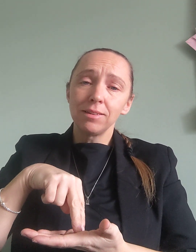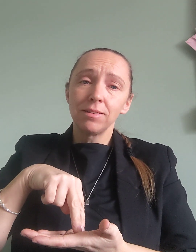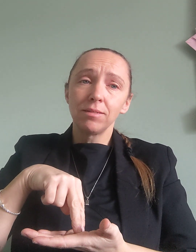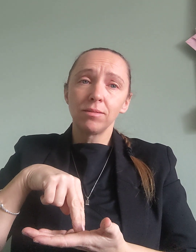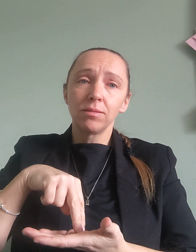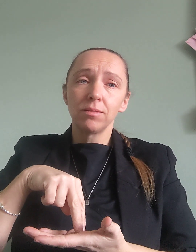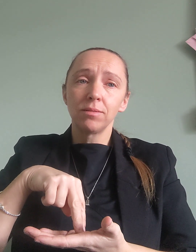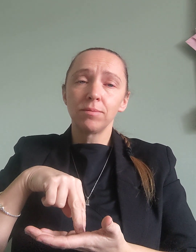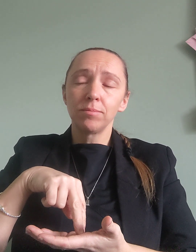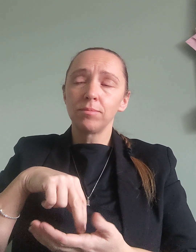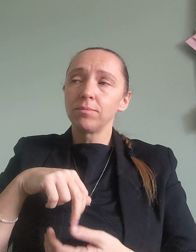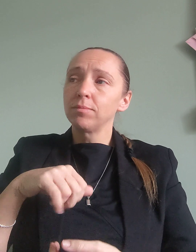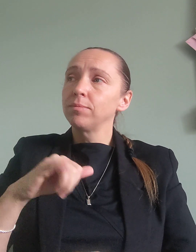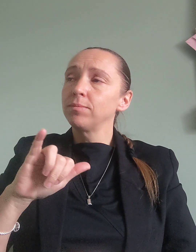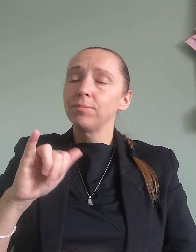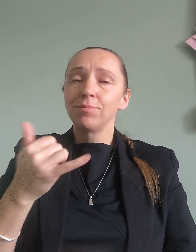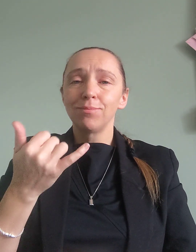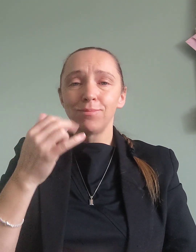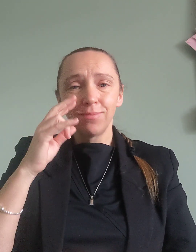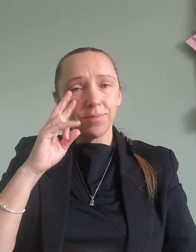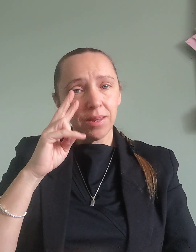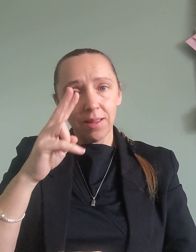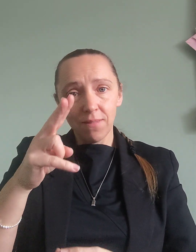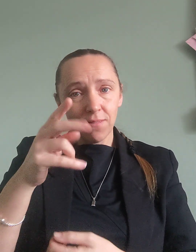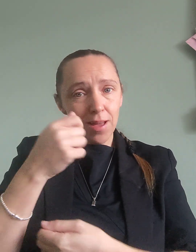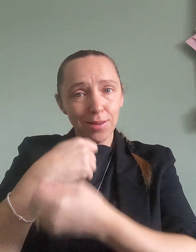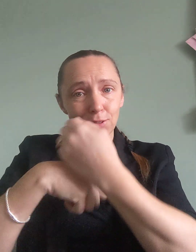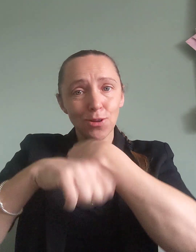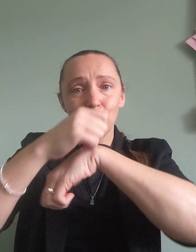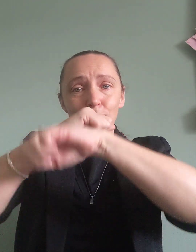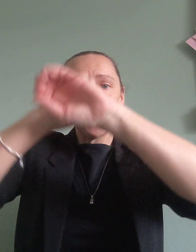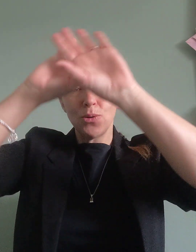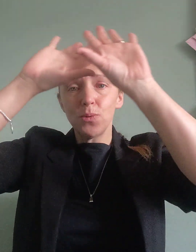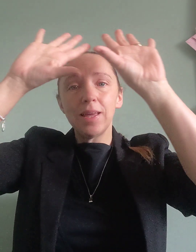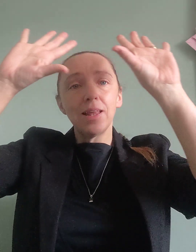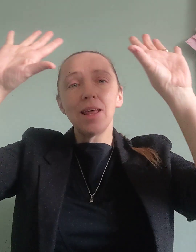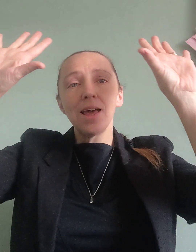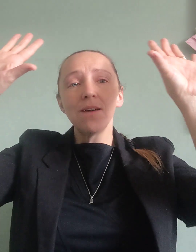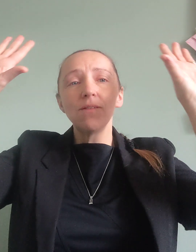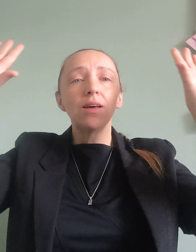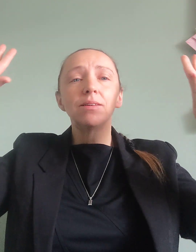and if I saw you in heaven?